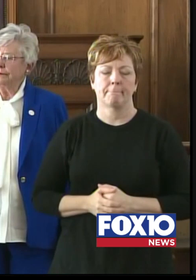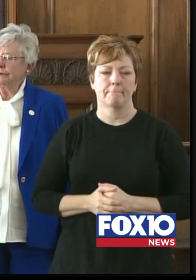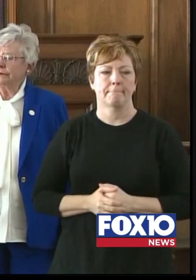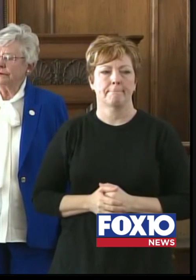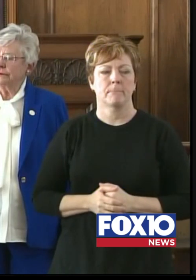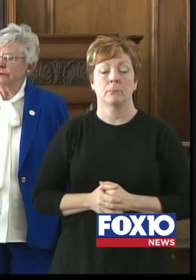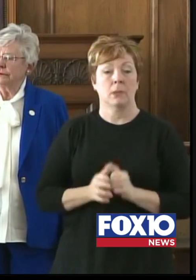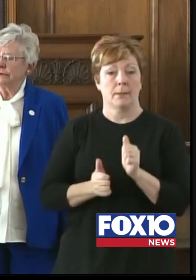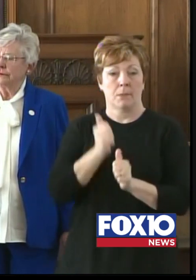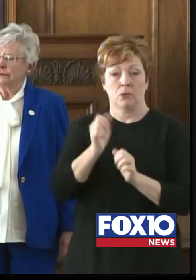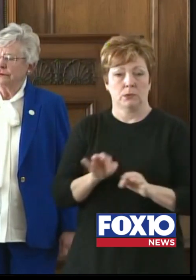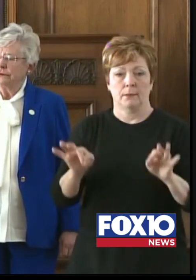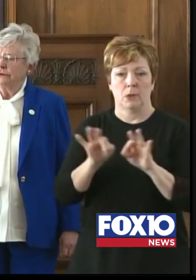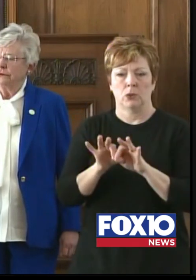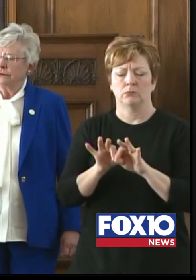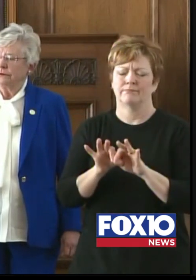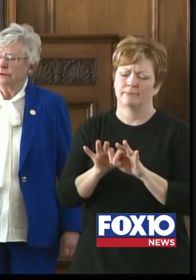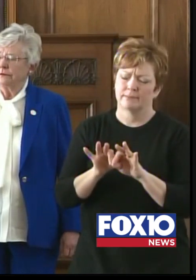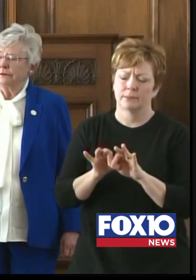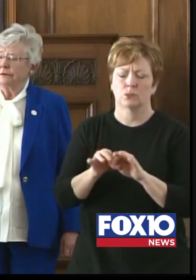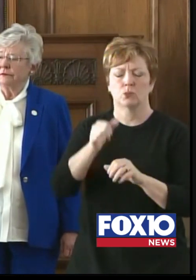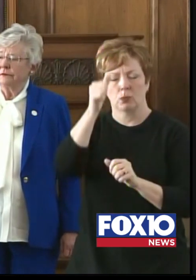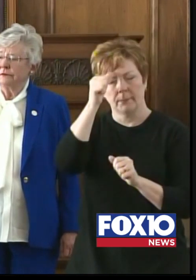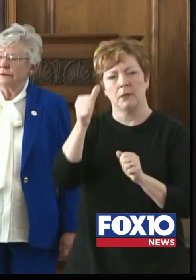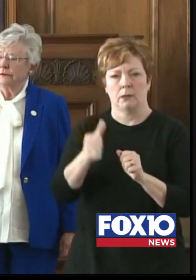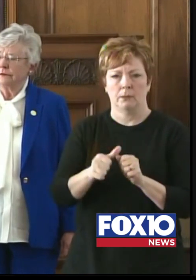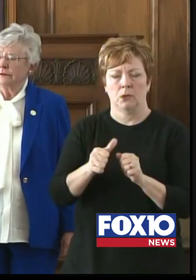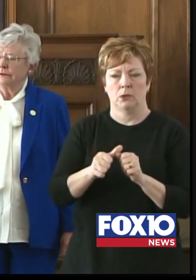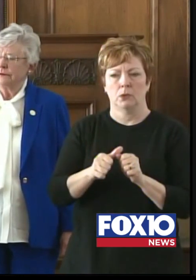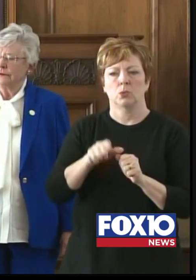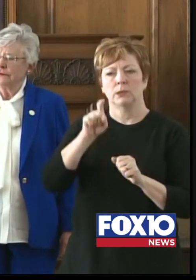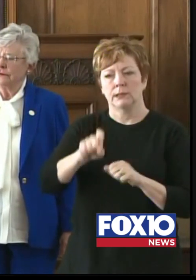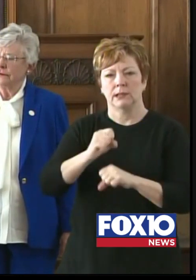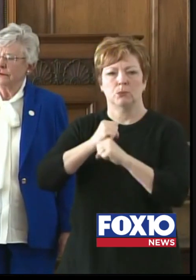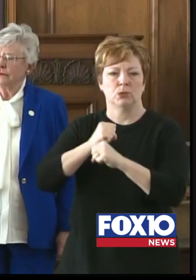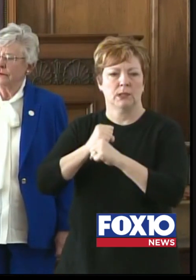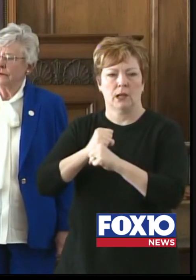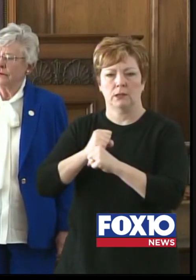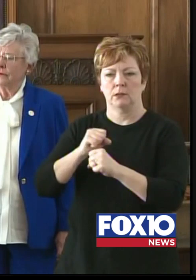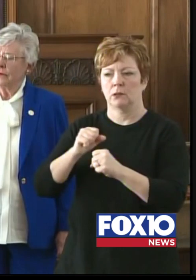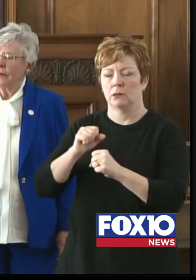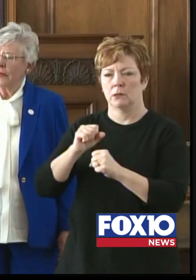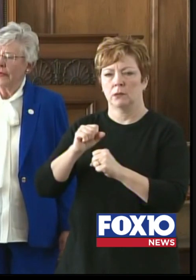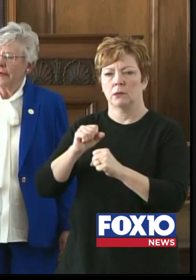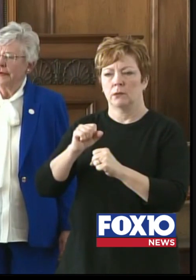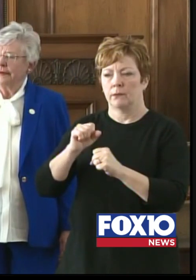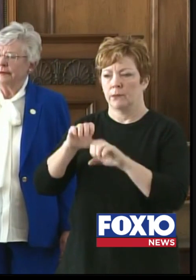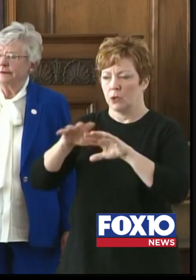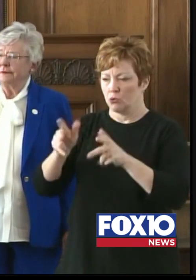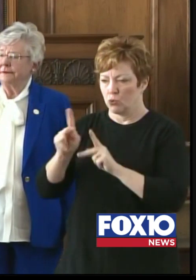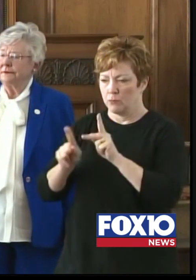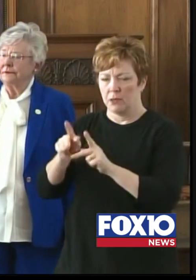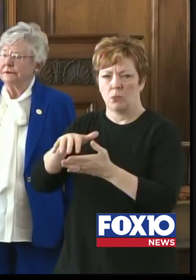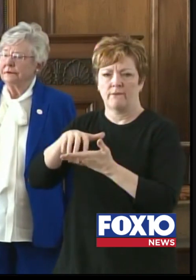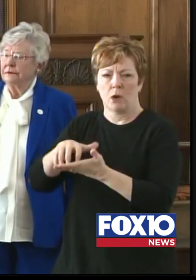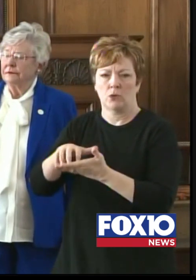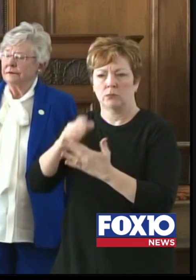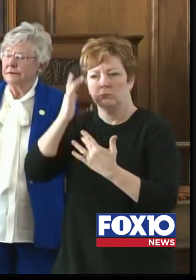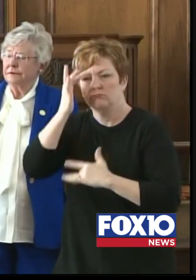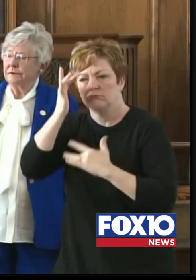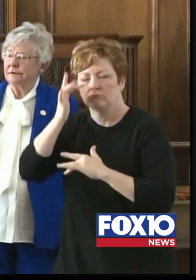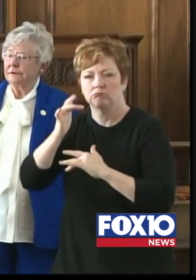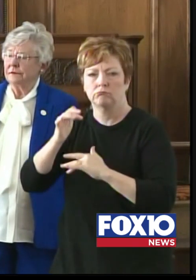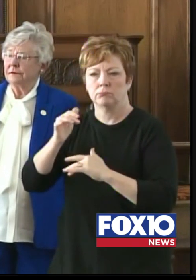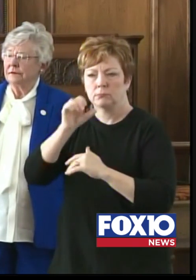Most importantly, please remember that we need to protect the most vulnerable people in our society. We have